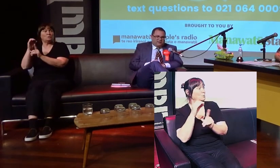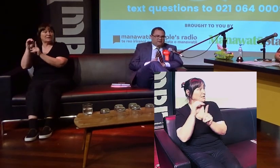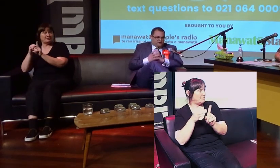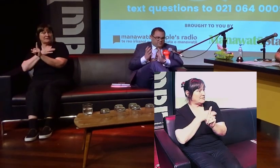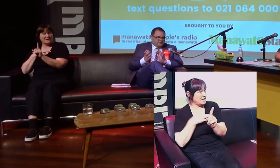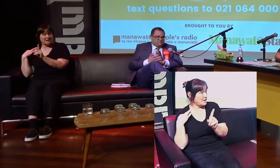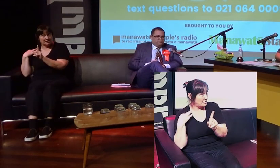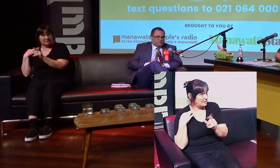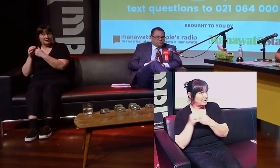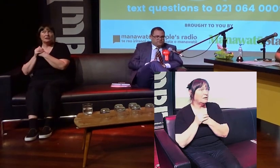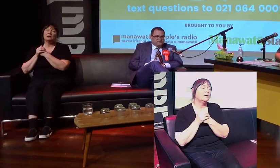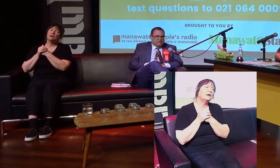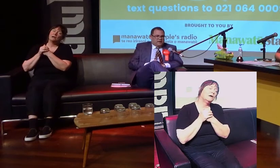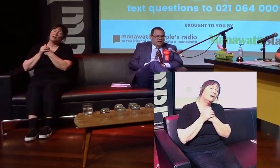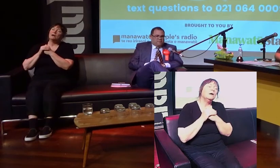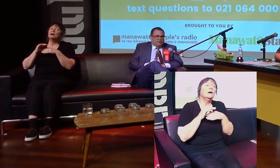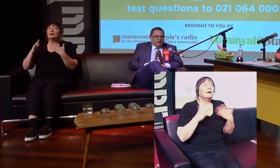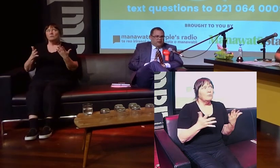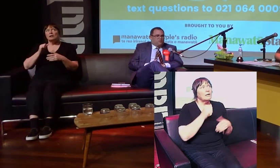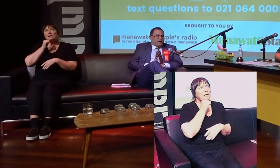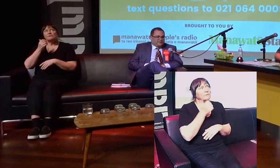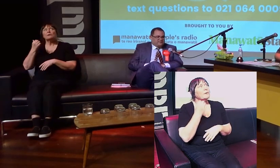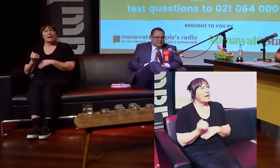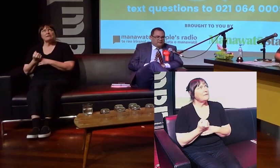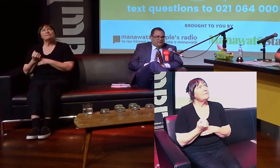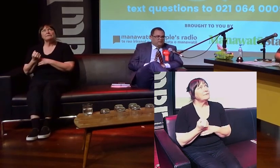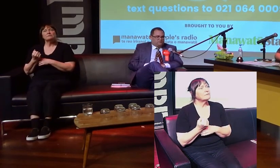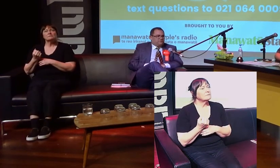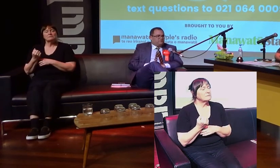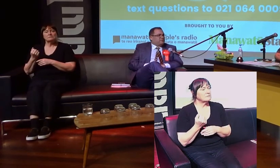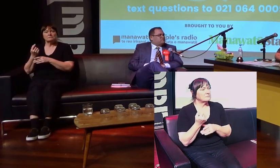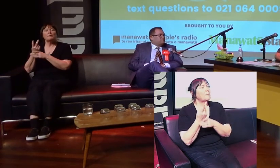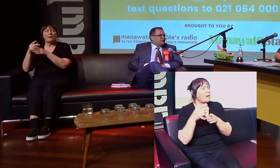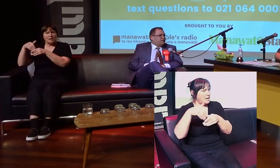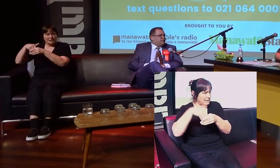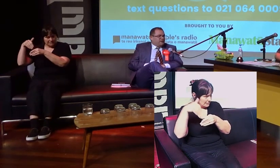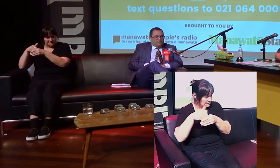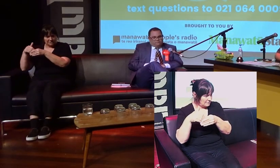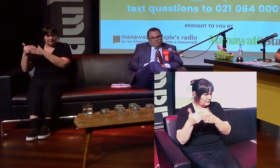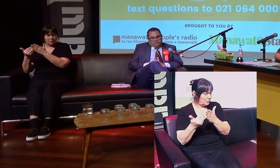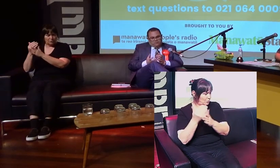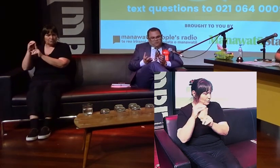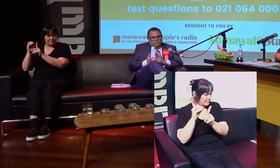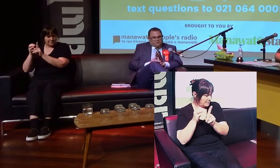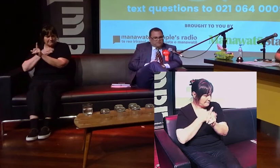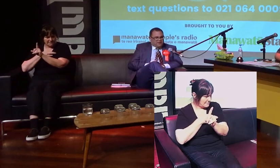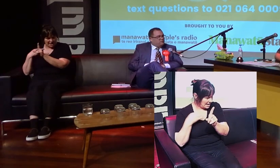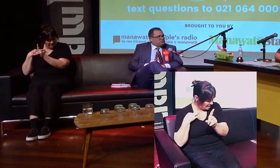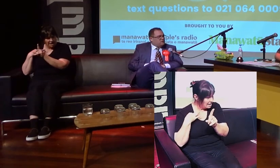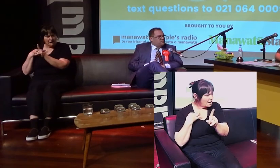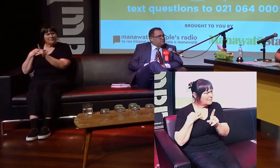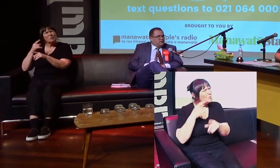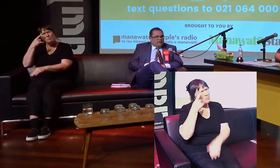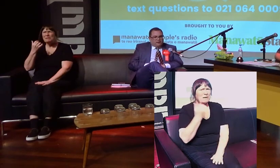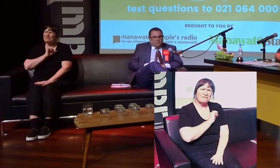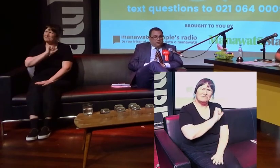again, it goes back to voter choice. I wholeheartedly, in good faith, went to my community back in